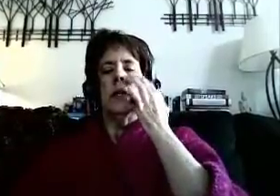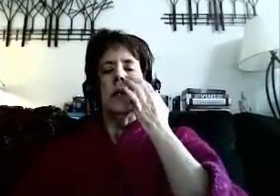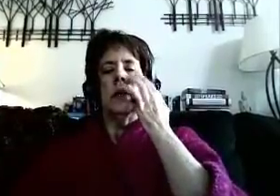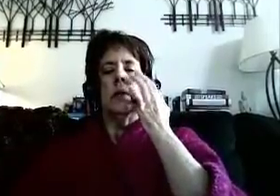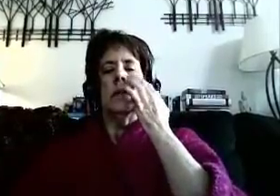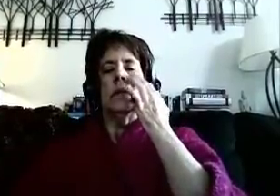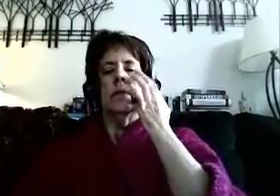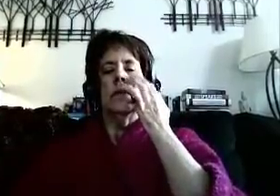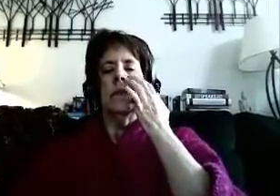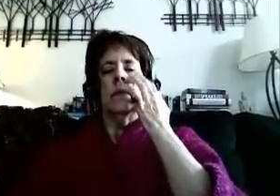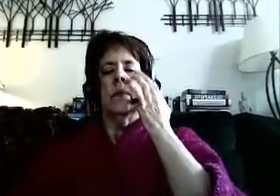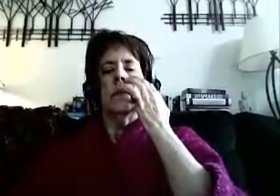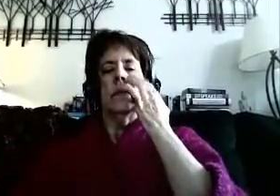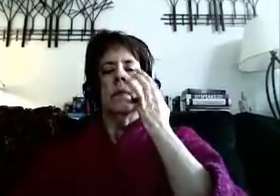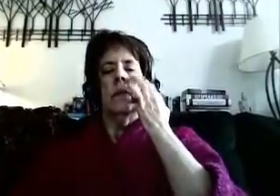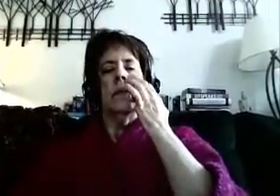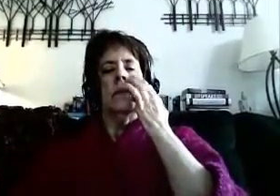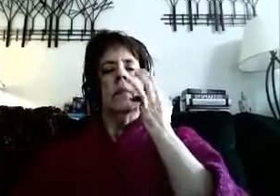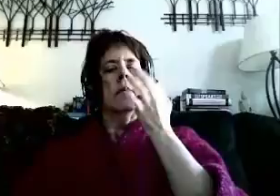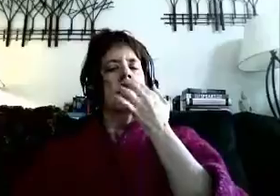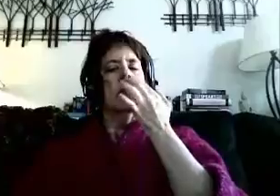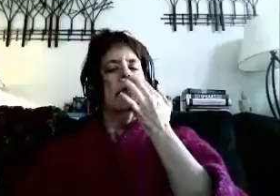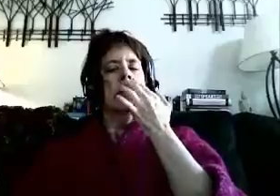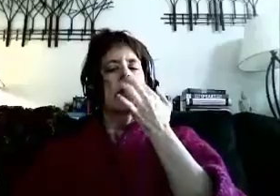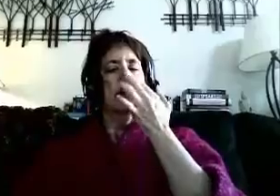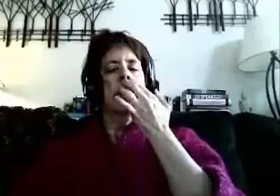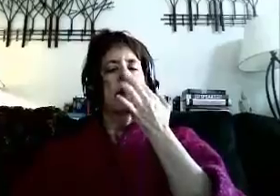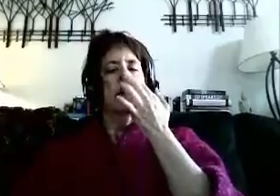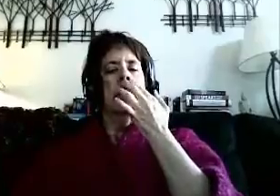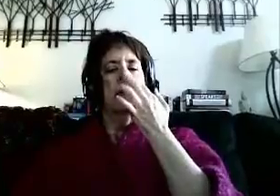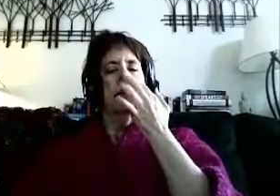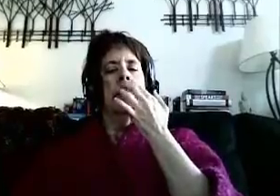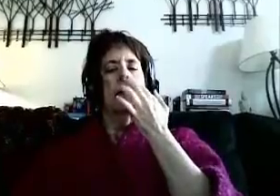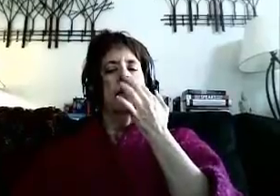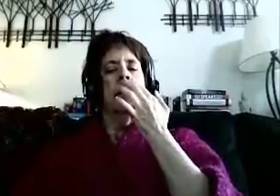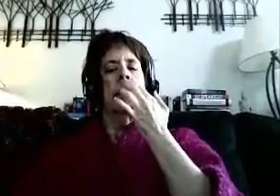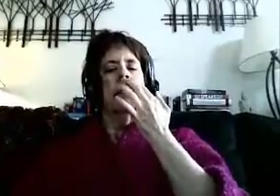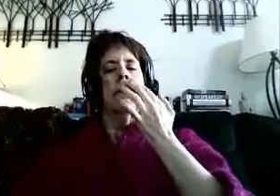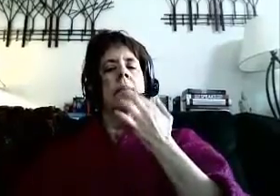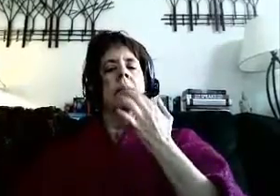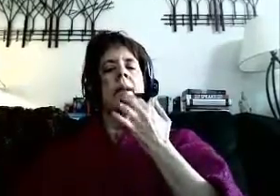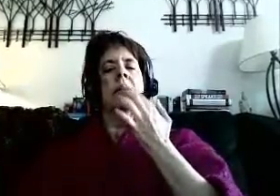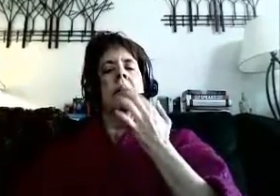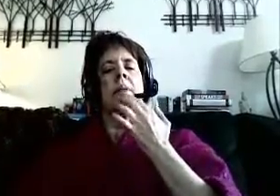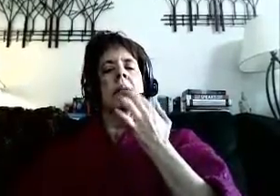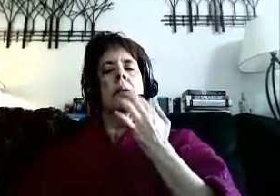into it receive it accept it